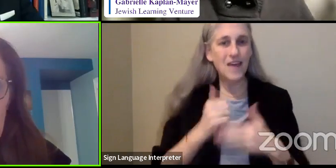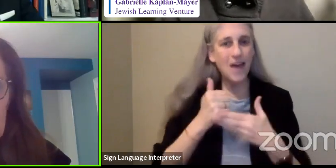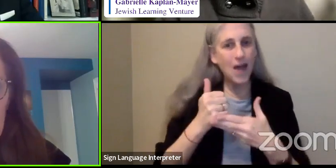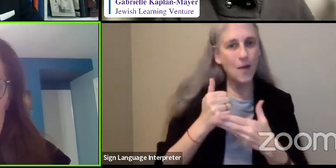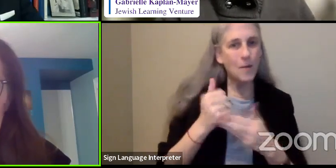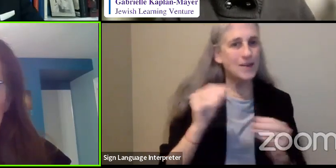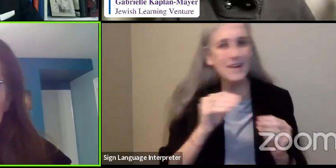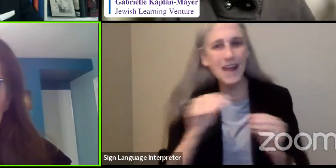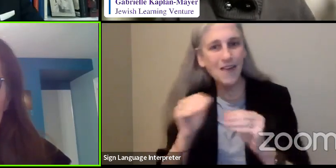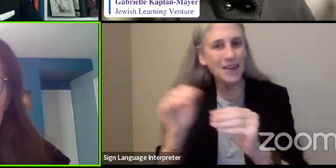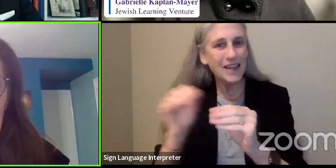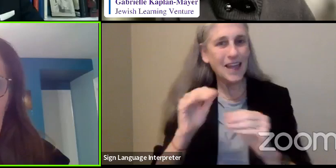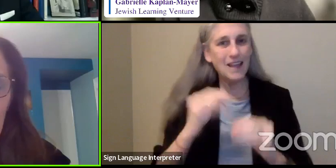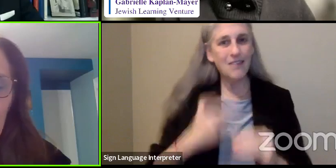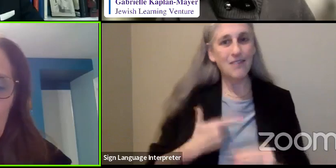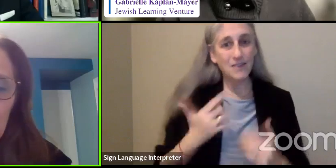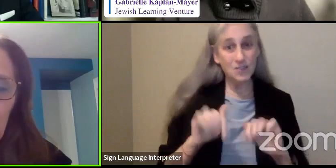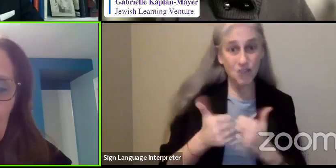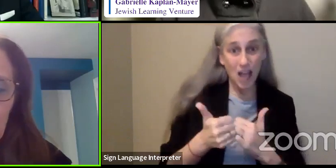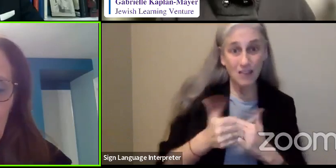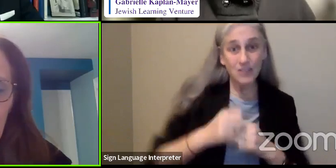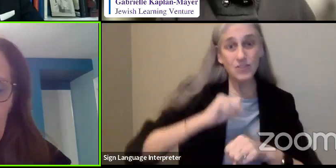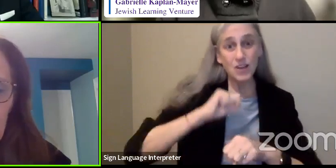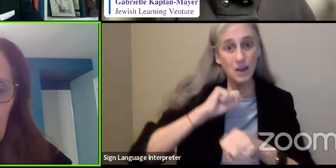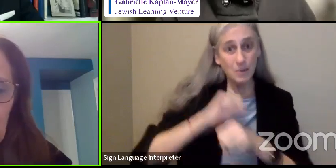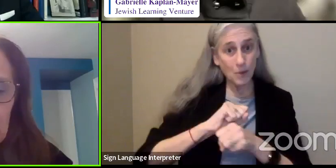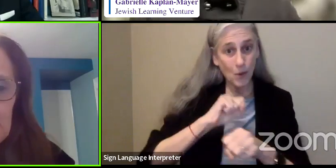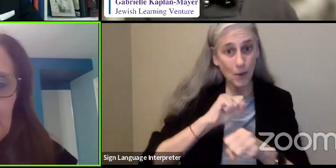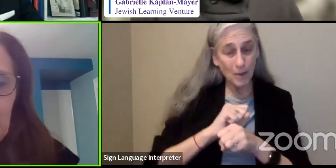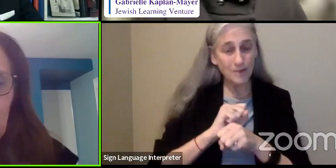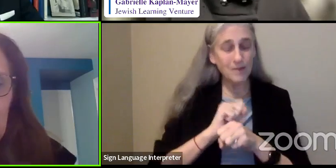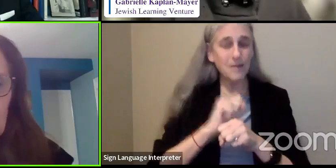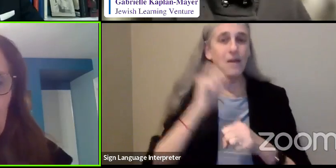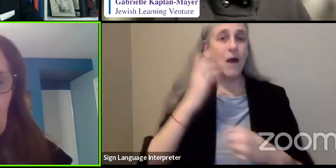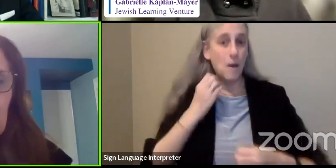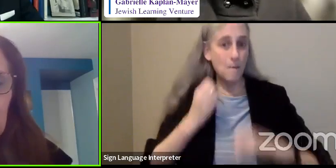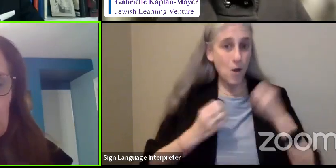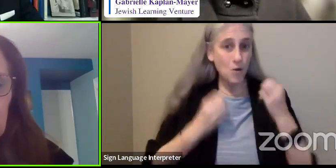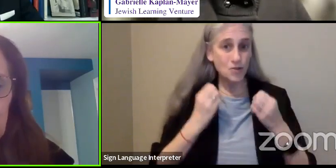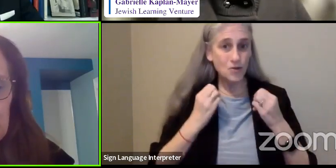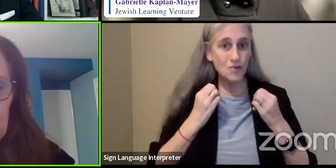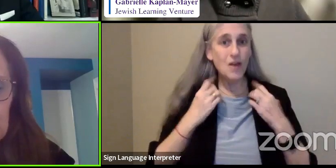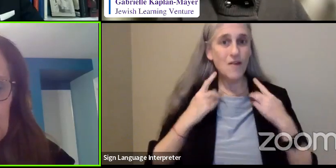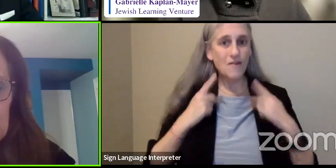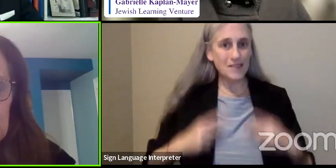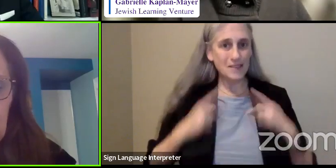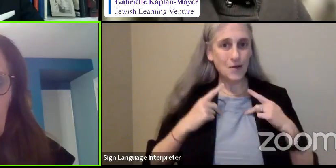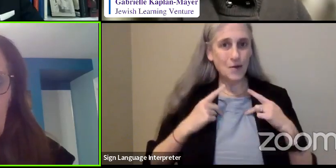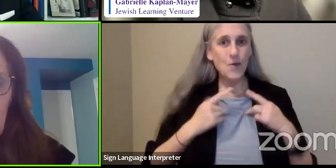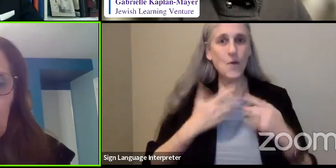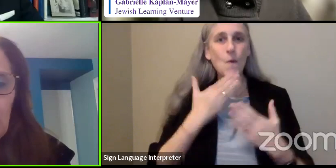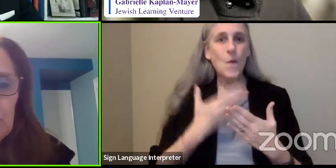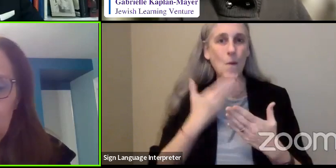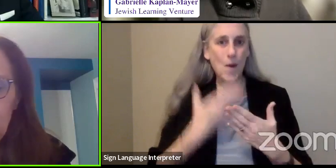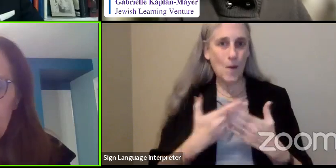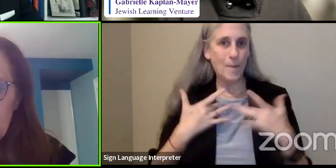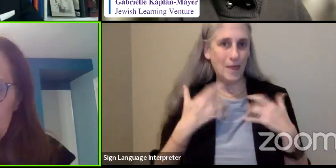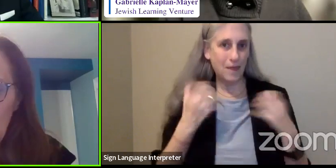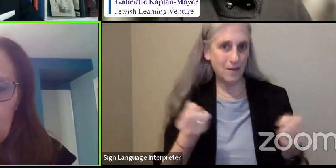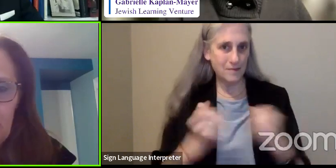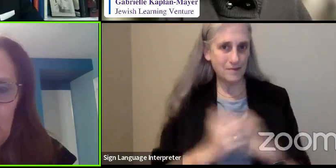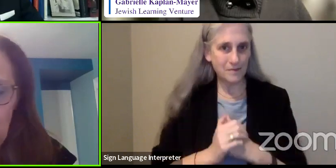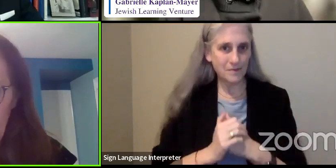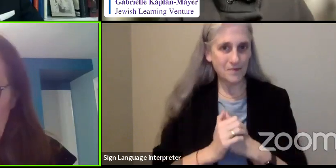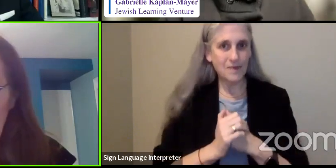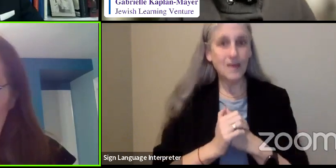challenges, transitions, employment, and emotional and mental well-being through counseling, care management, and other support services. We will include the